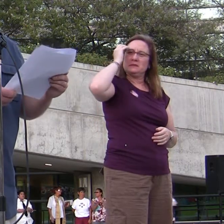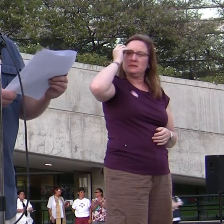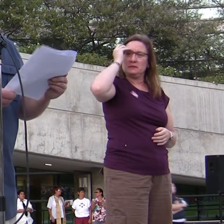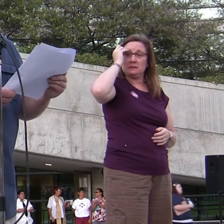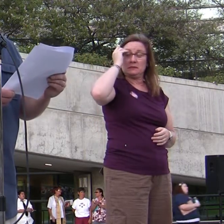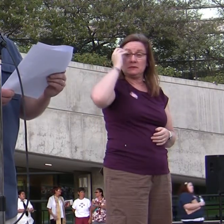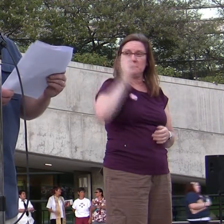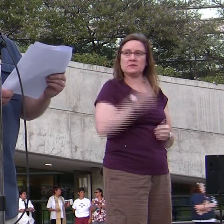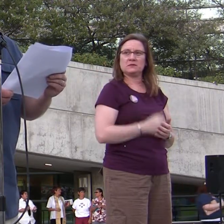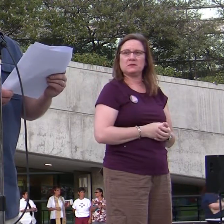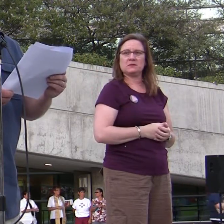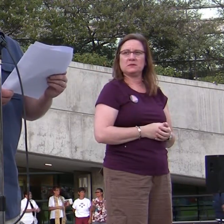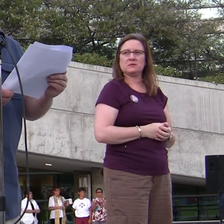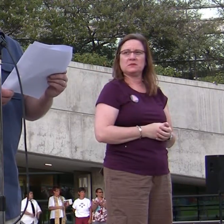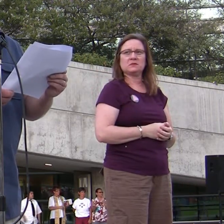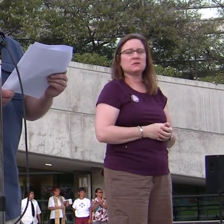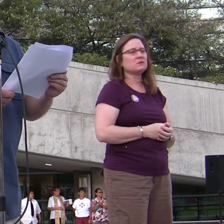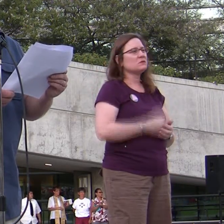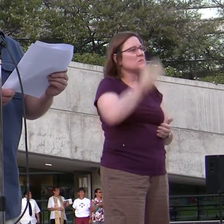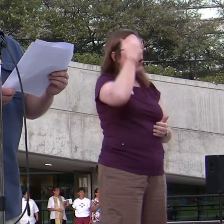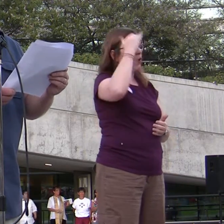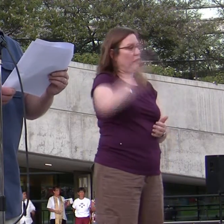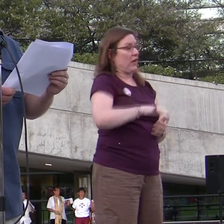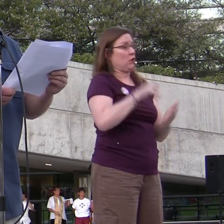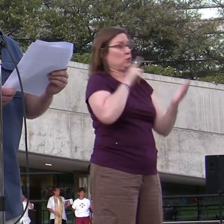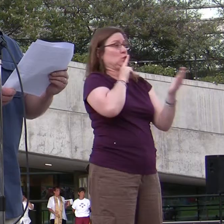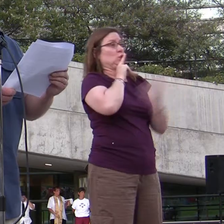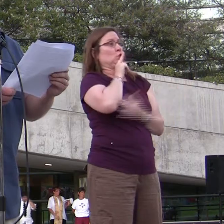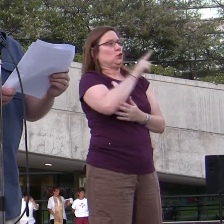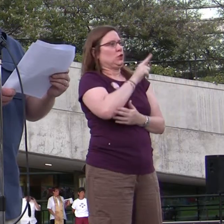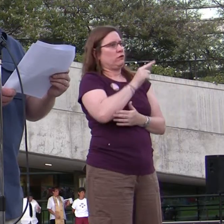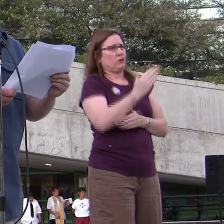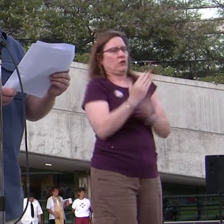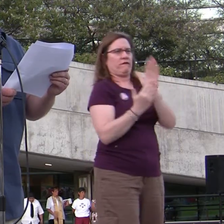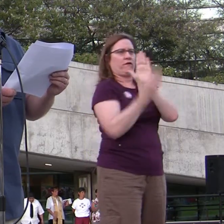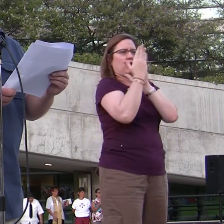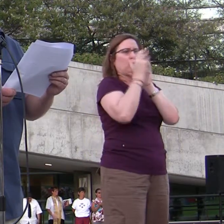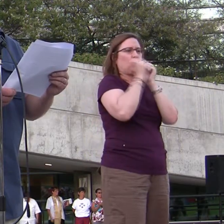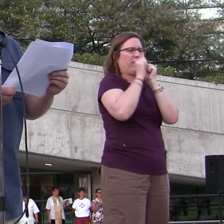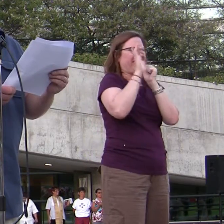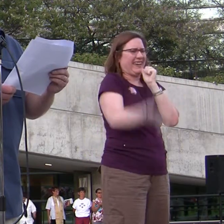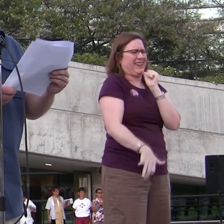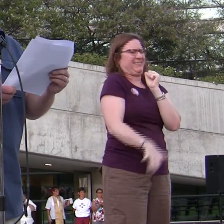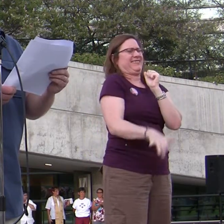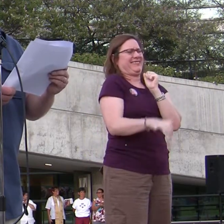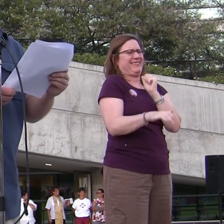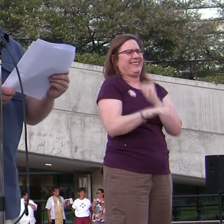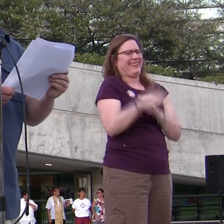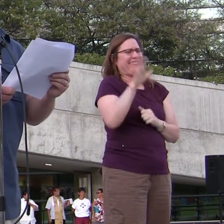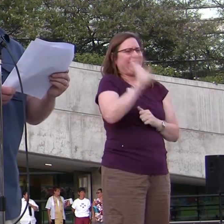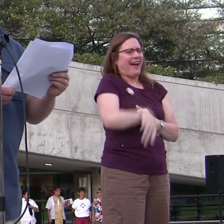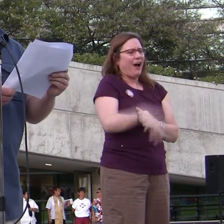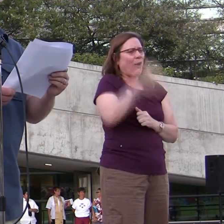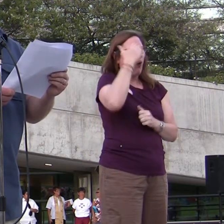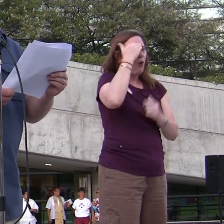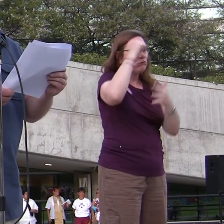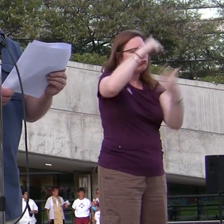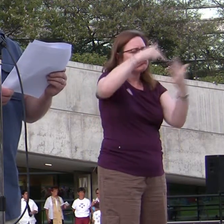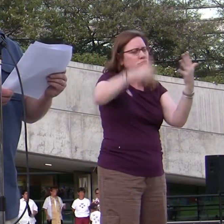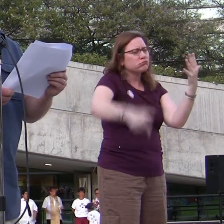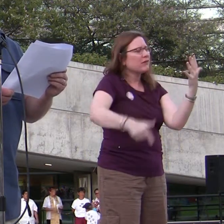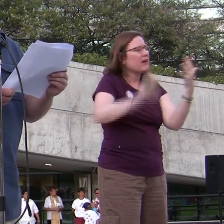And stand by the truth if you're confronted with the baseless claims made by our opponents. Today's ruling does not